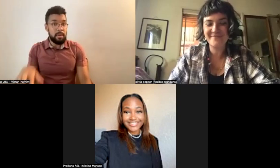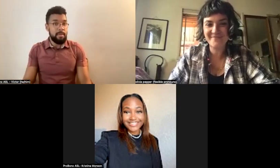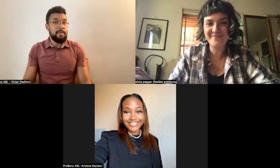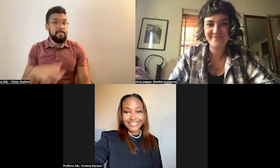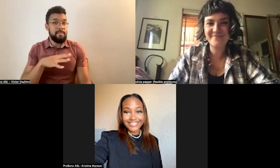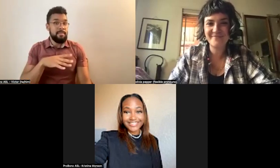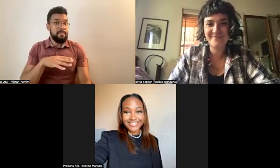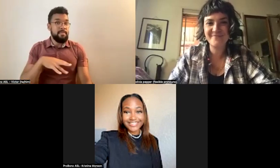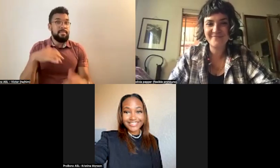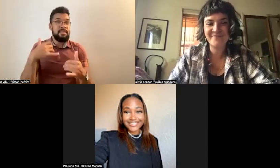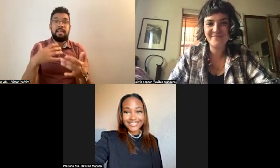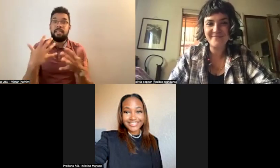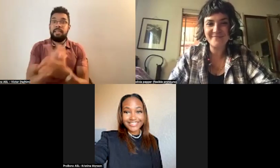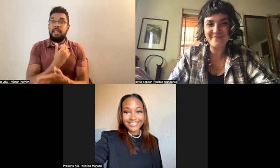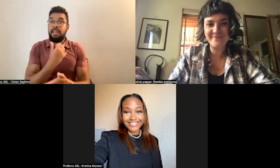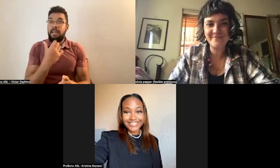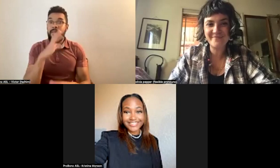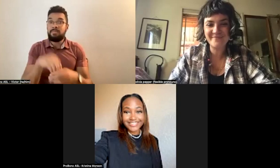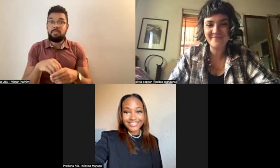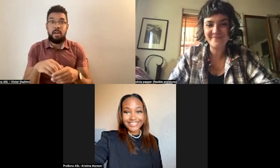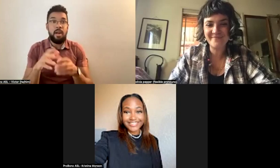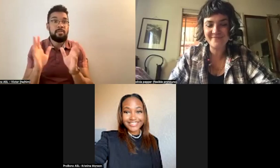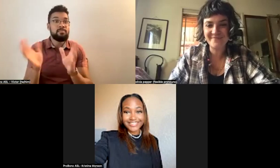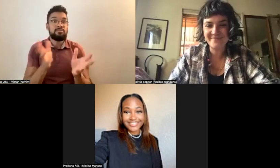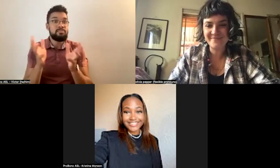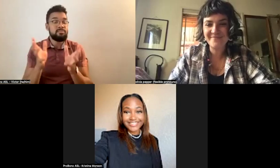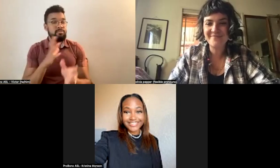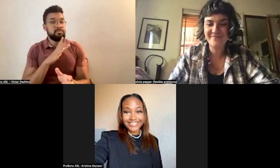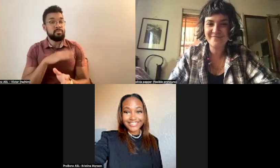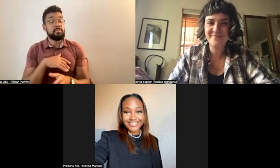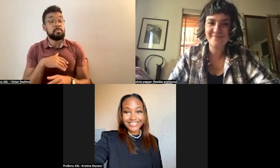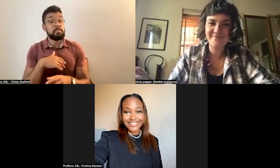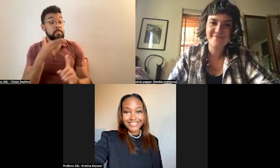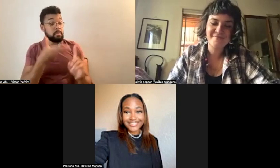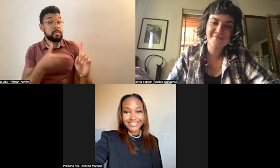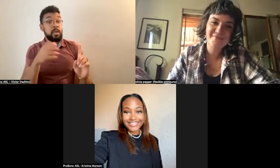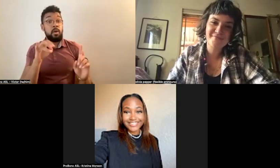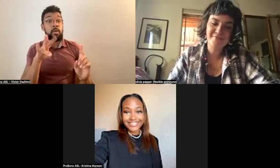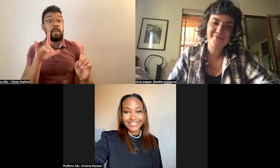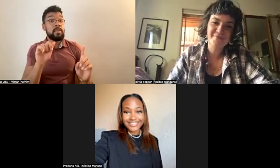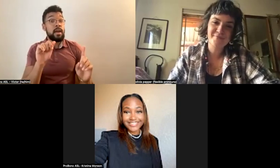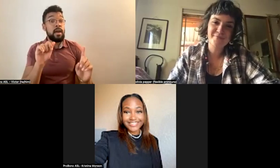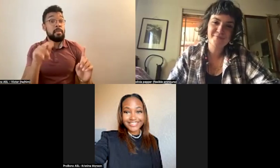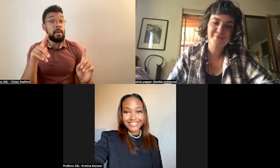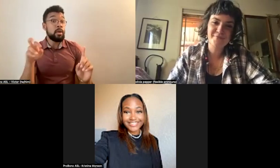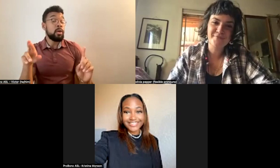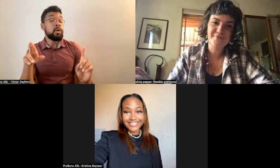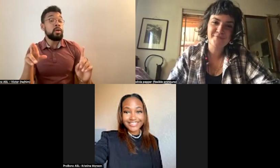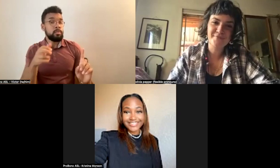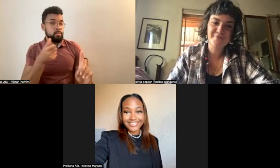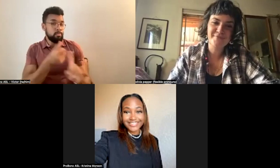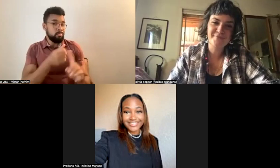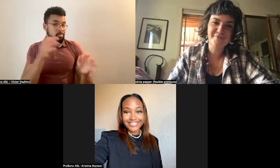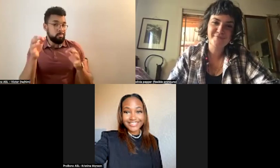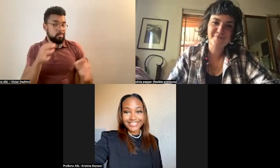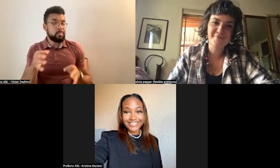part of this. Olivia, in their own words, Olivia Pepper is a writer, a disabled and tired person,